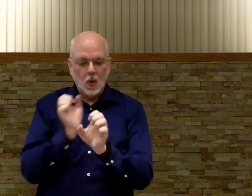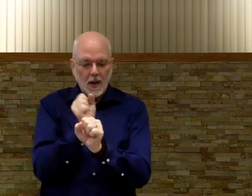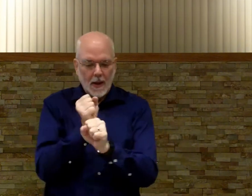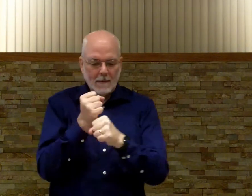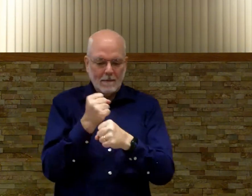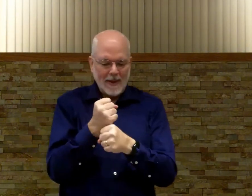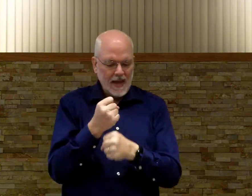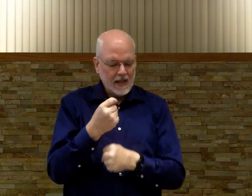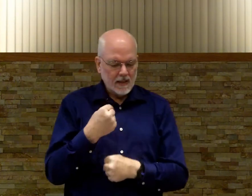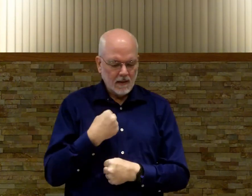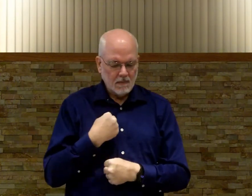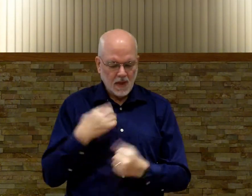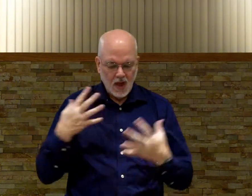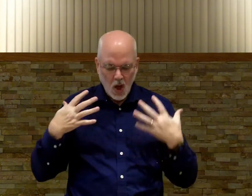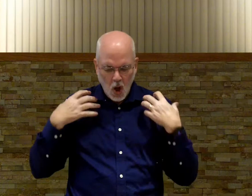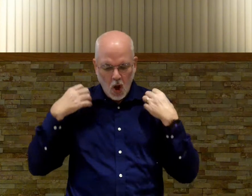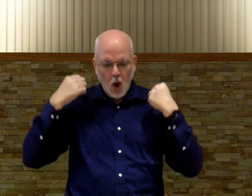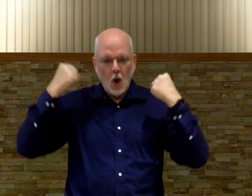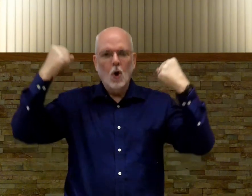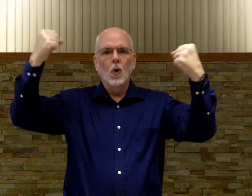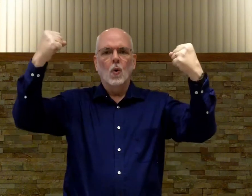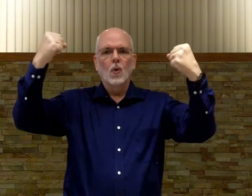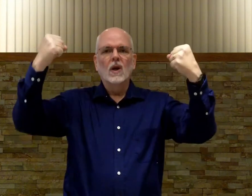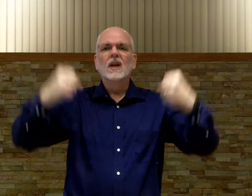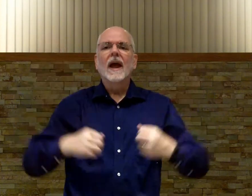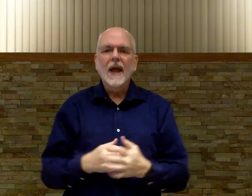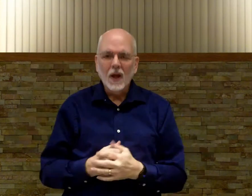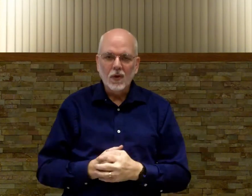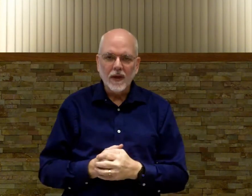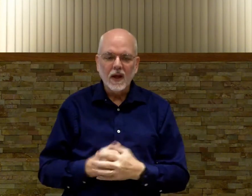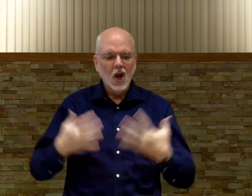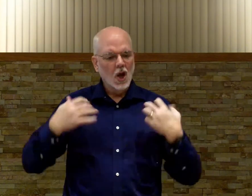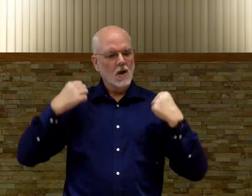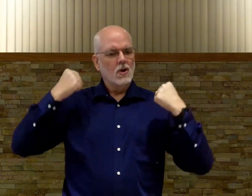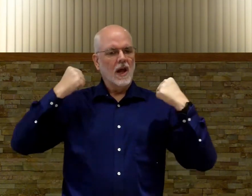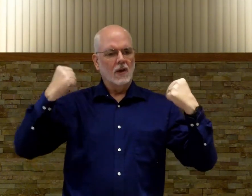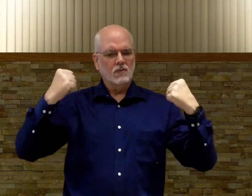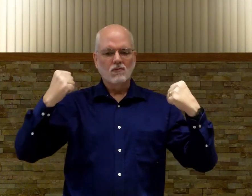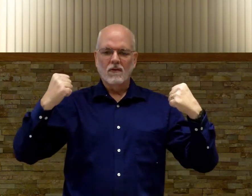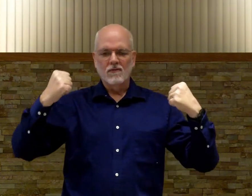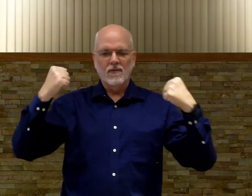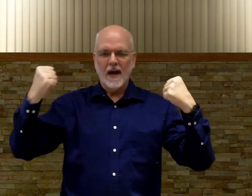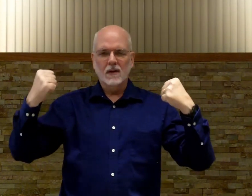makes me whole makes healthy vital